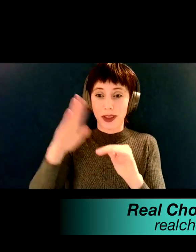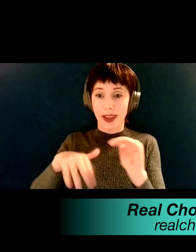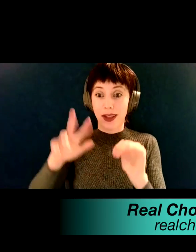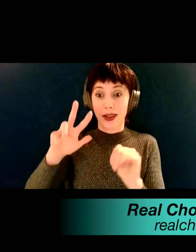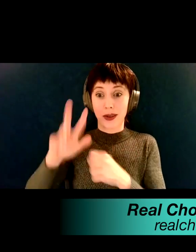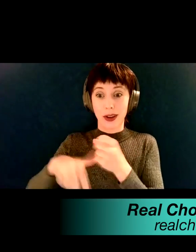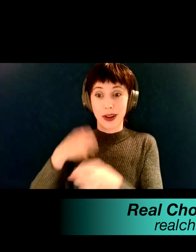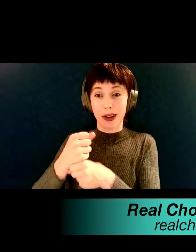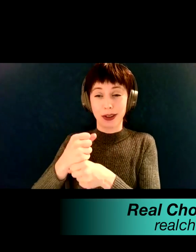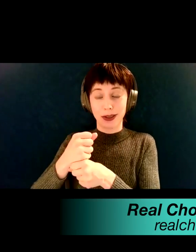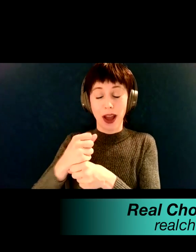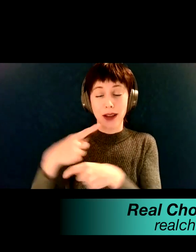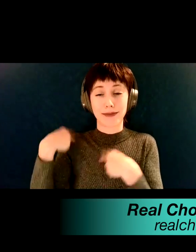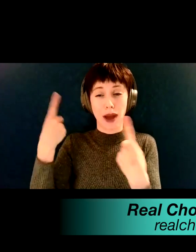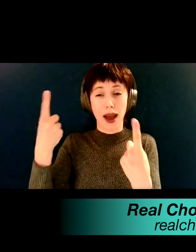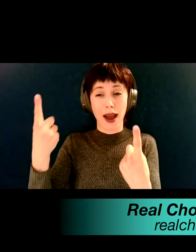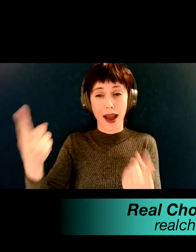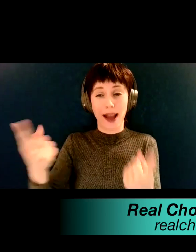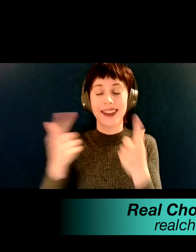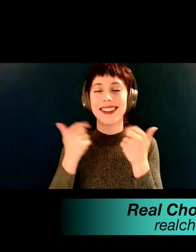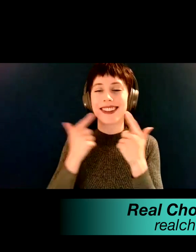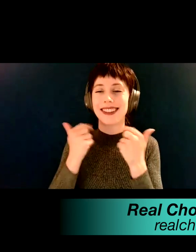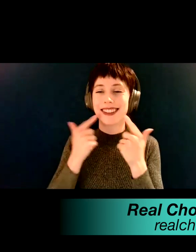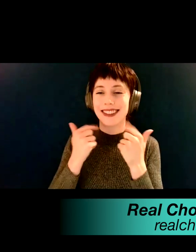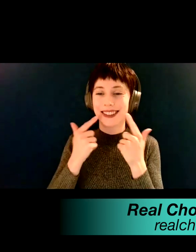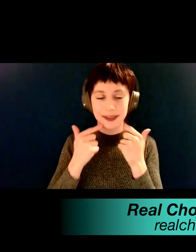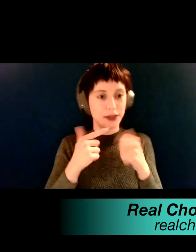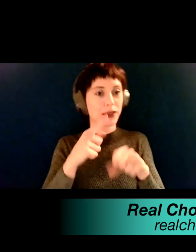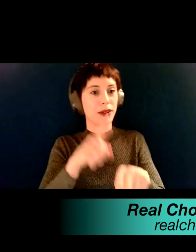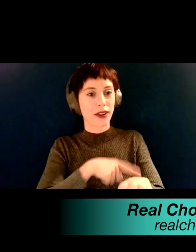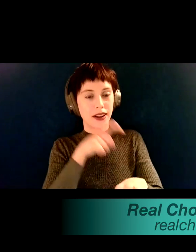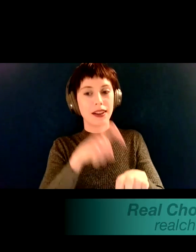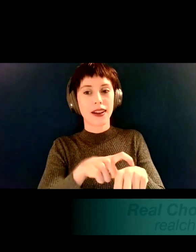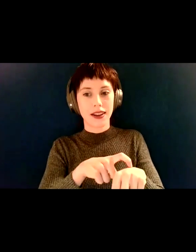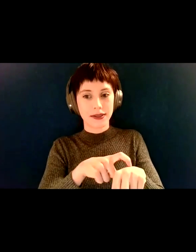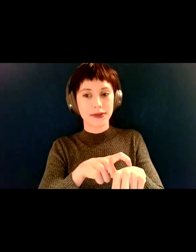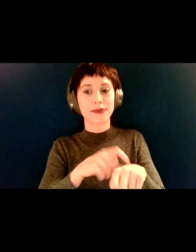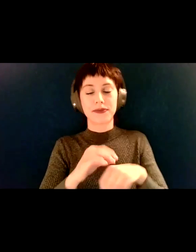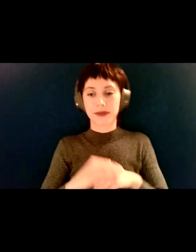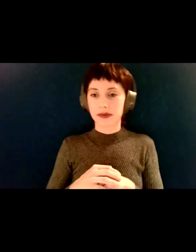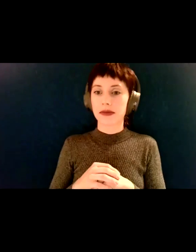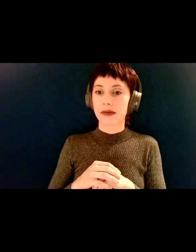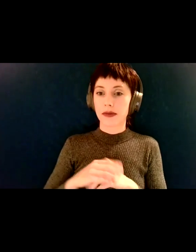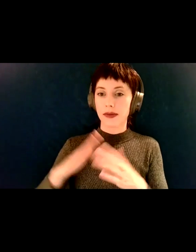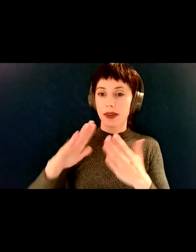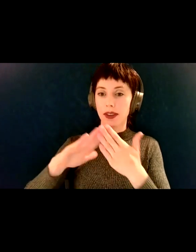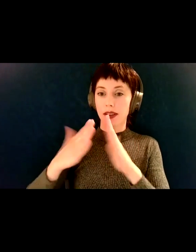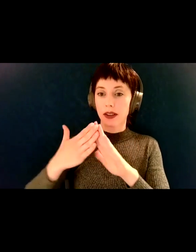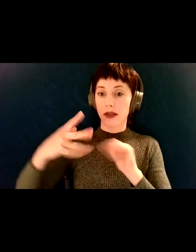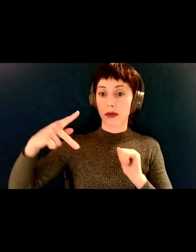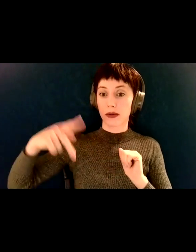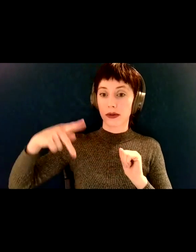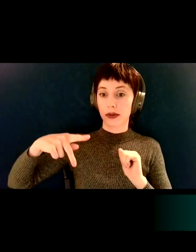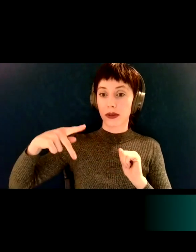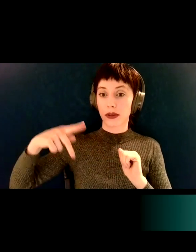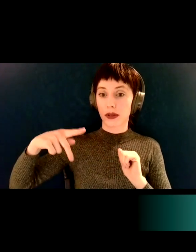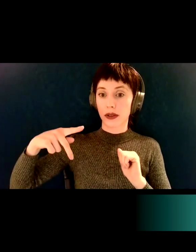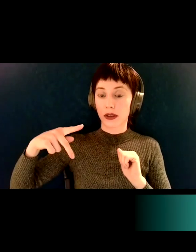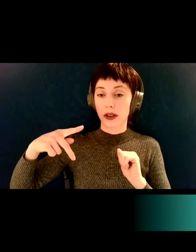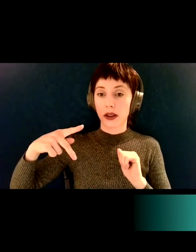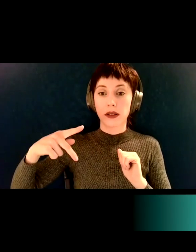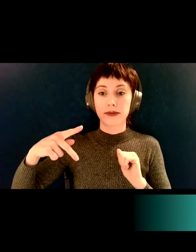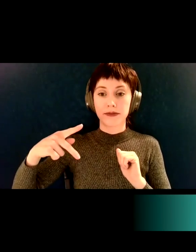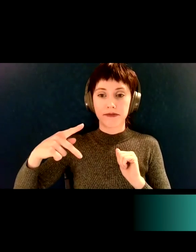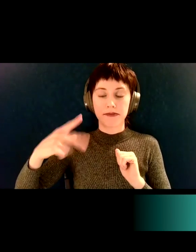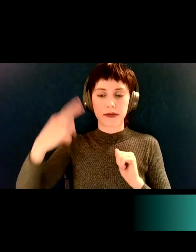That was a long time. Yeah. It was a project that the City of Portland realized several years ago that